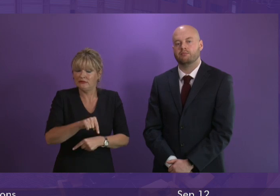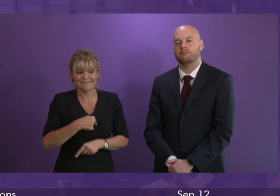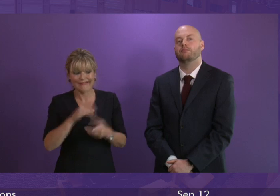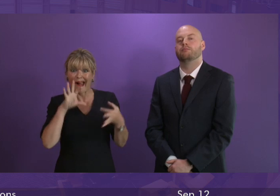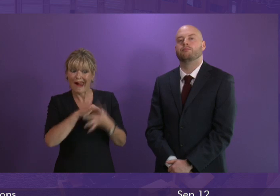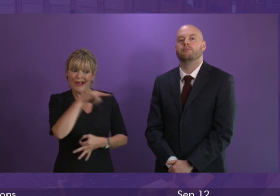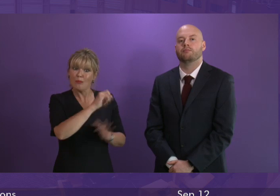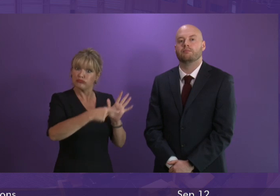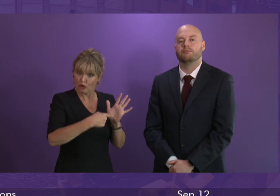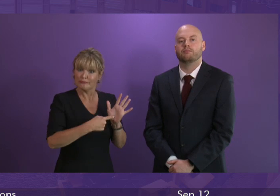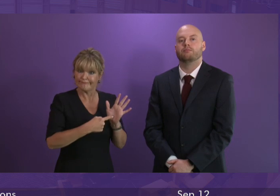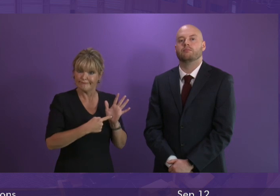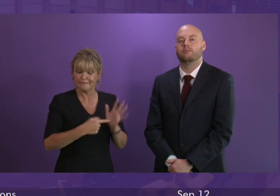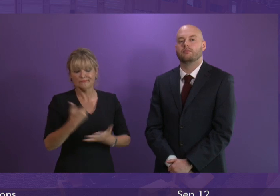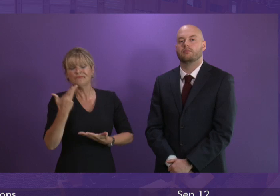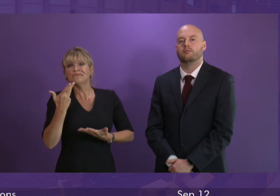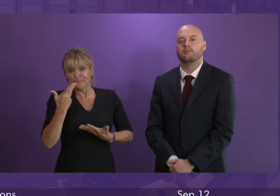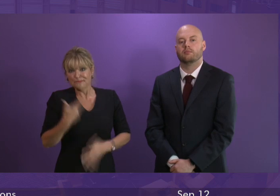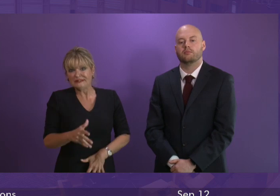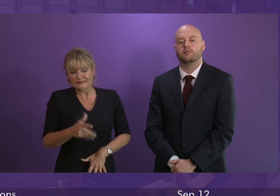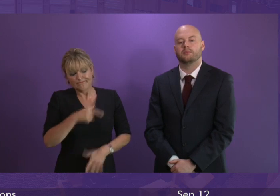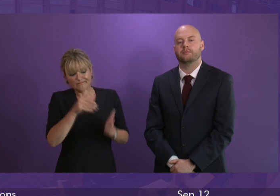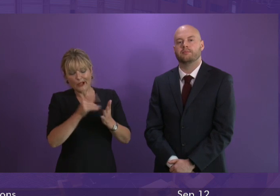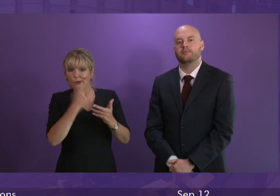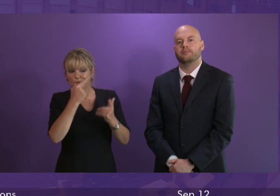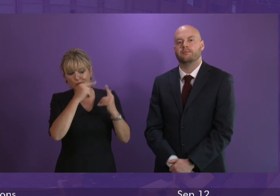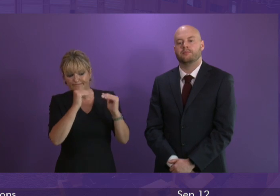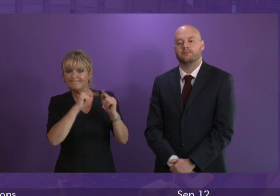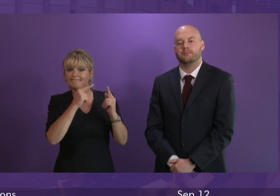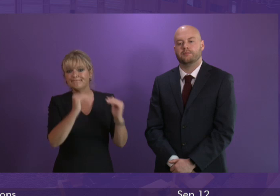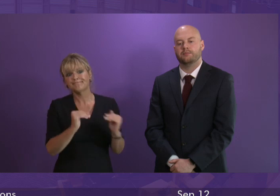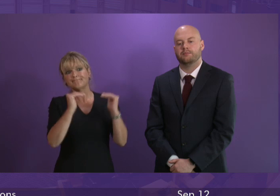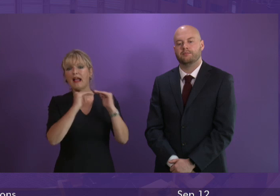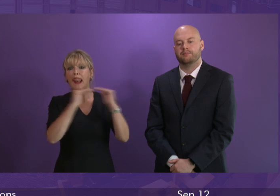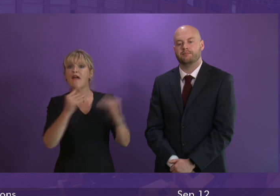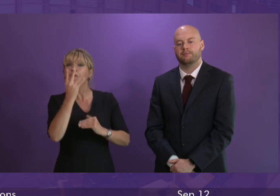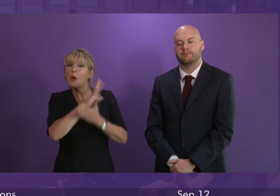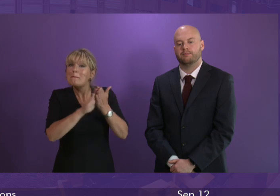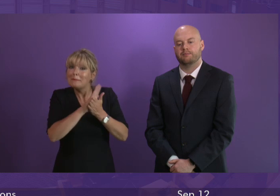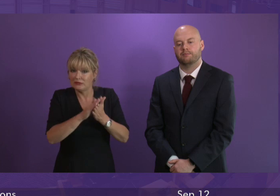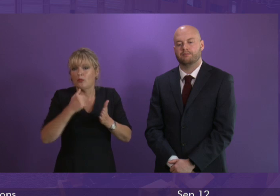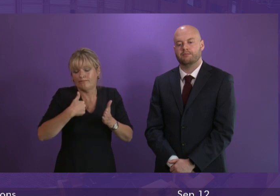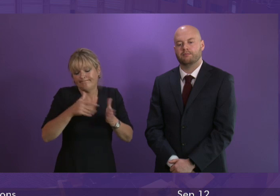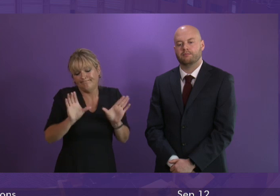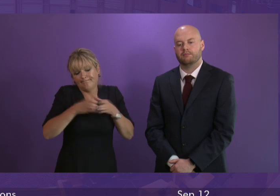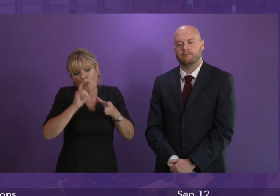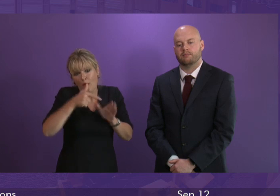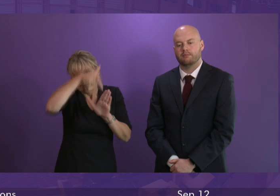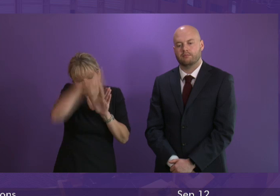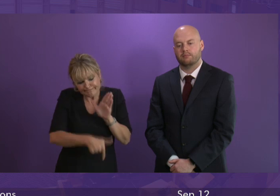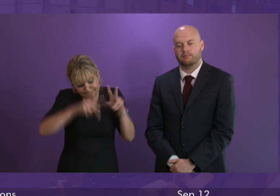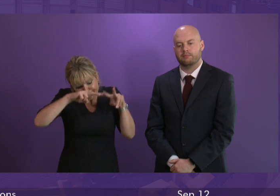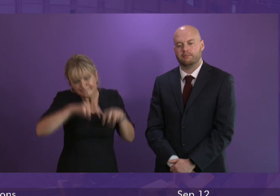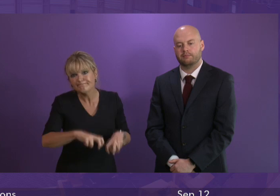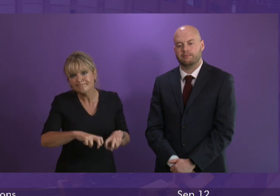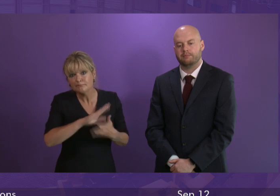have escalated our oversight to level four, which means that there will be closer scrutiny and oversight. So